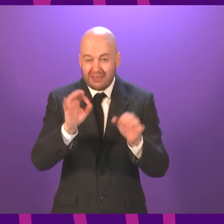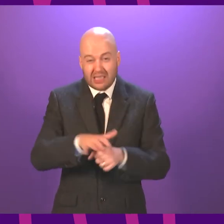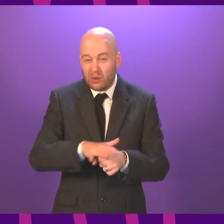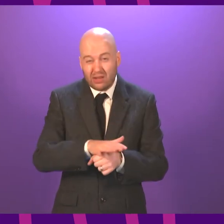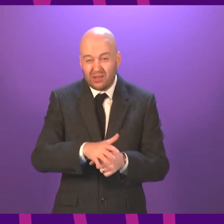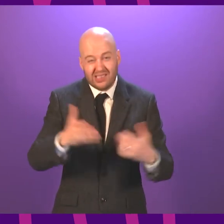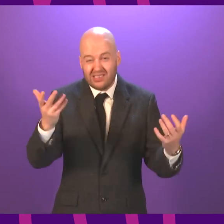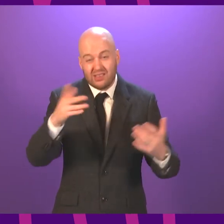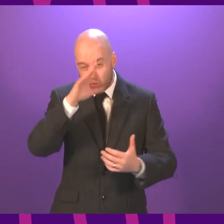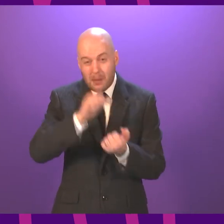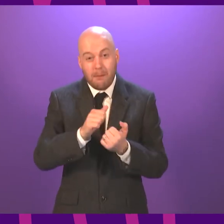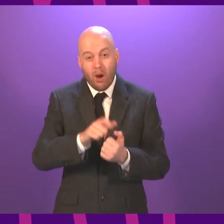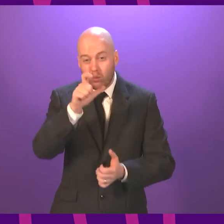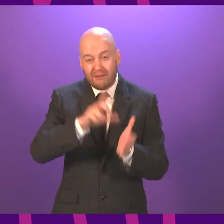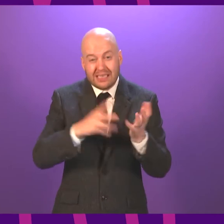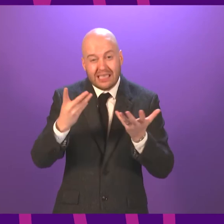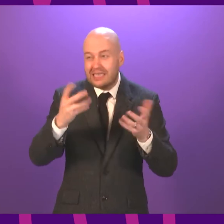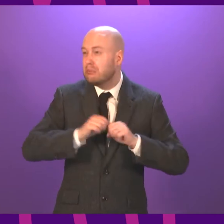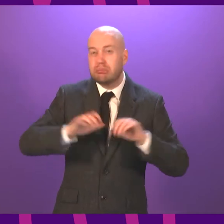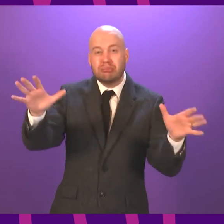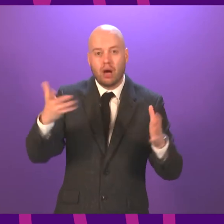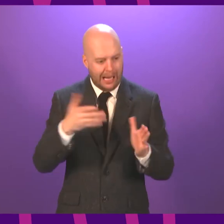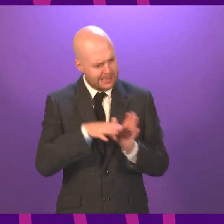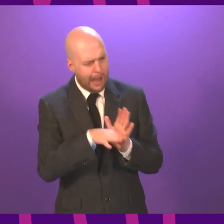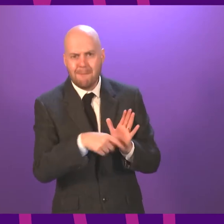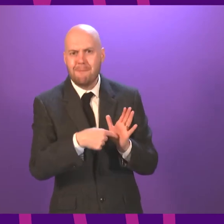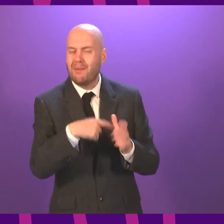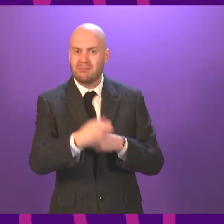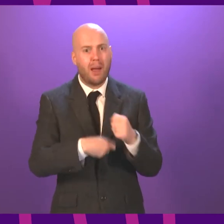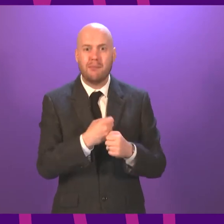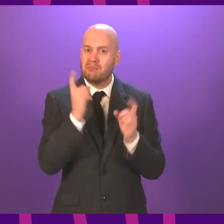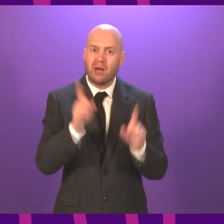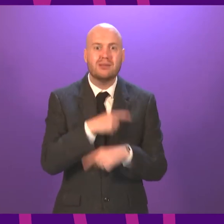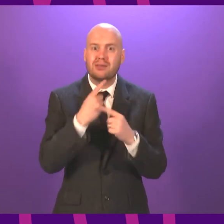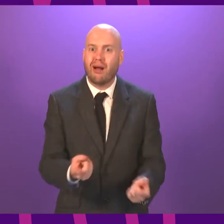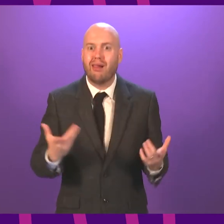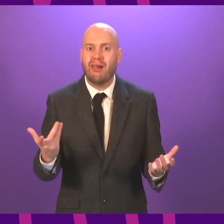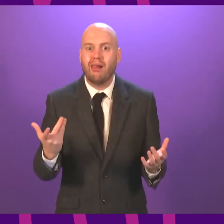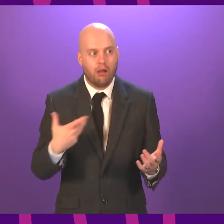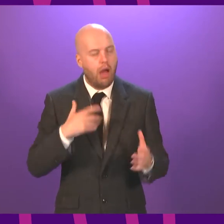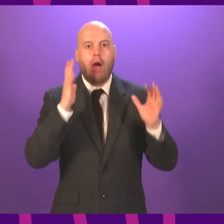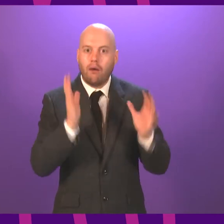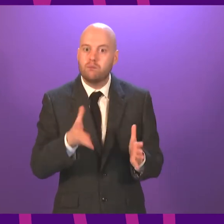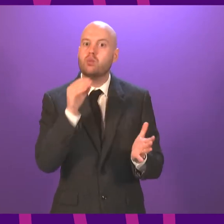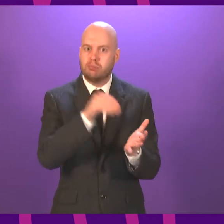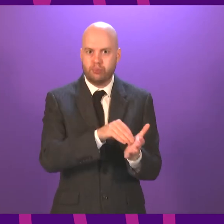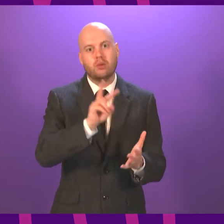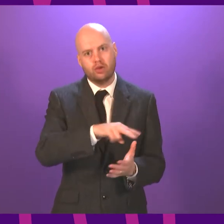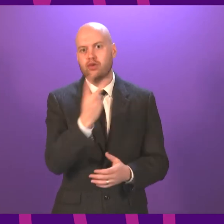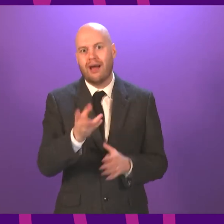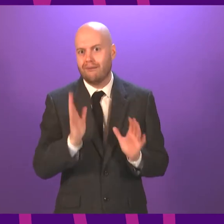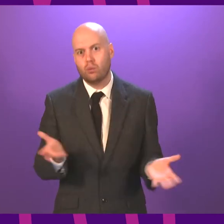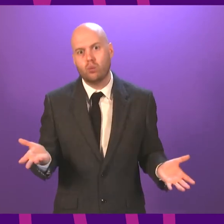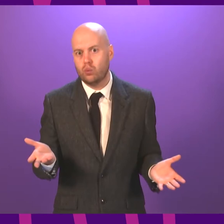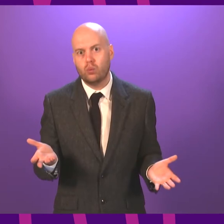pandemic that has made exams impossible. So we have to put in place an alternative. As Jim Thewlis, who I quoted earlier, said,